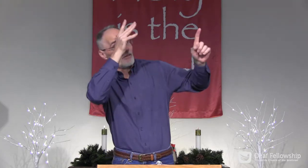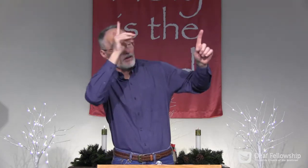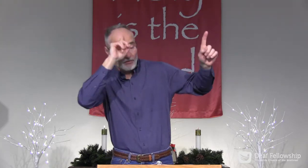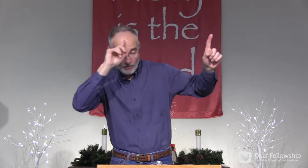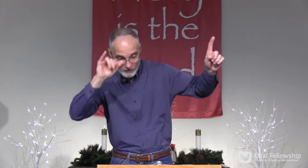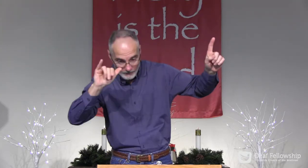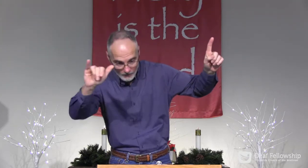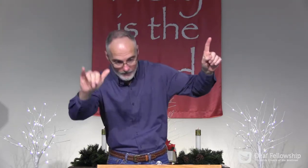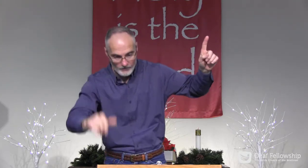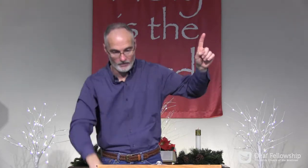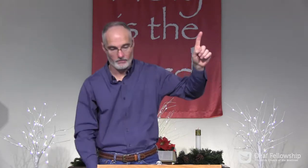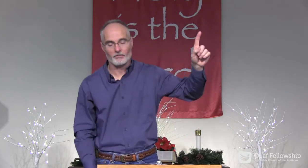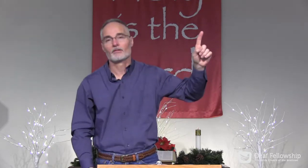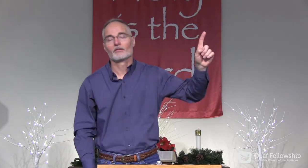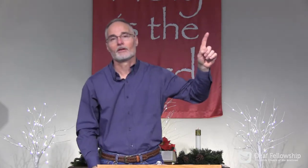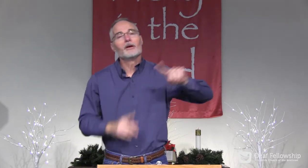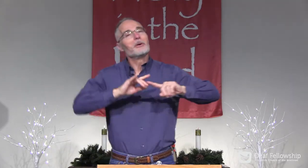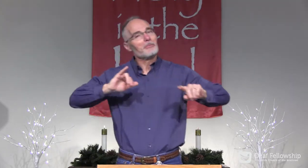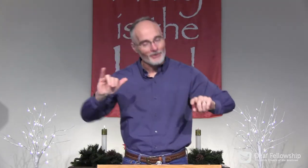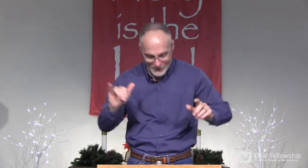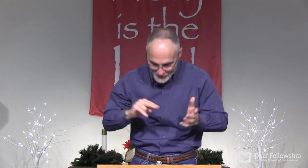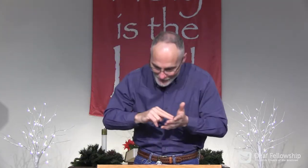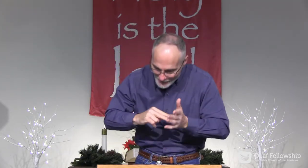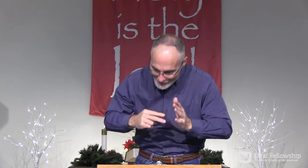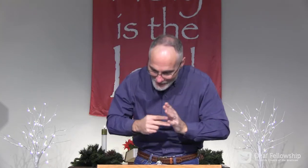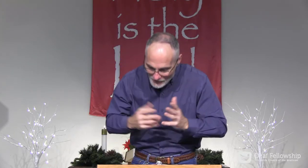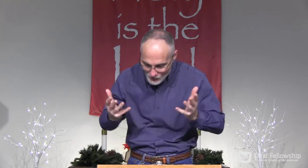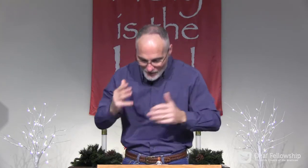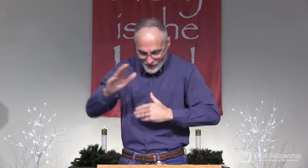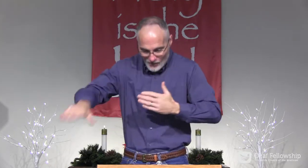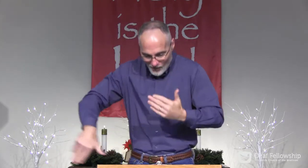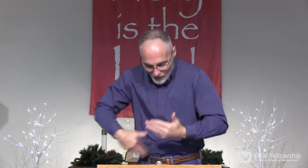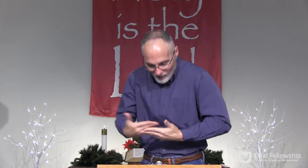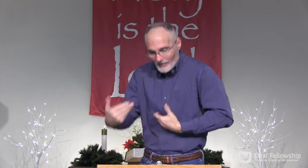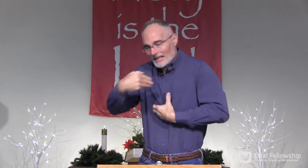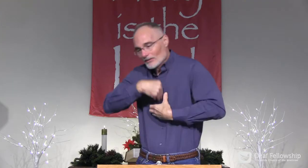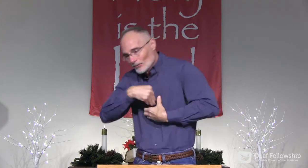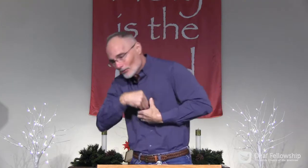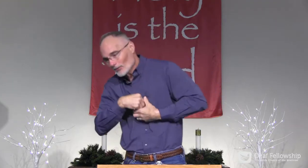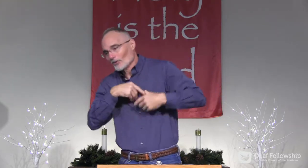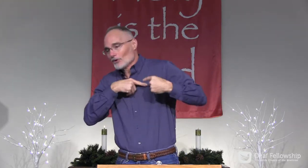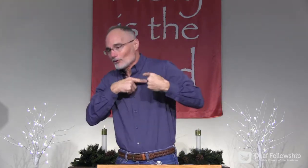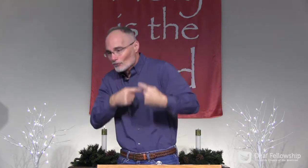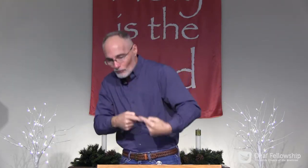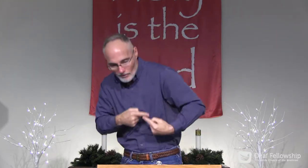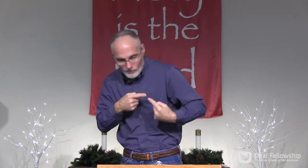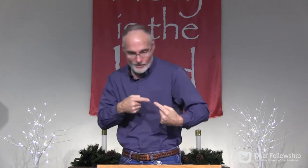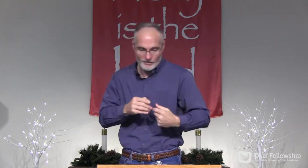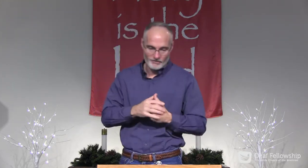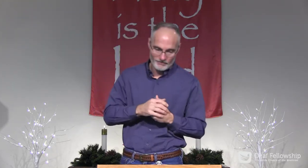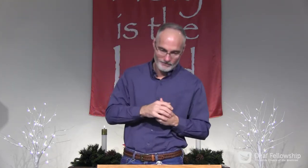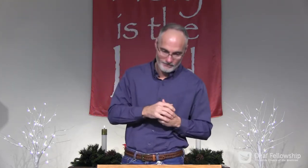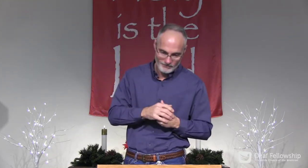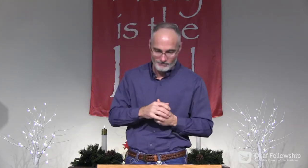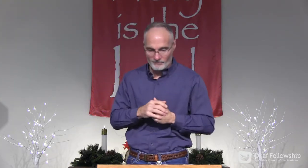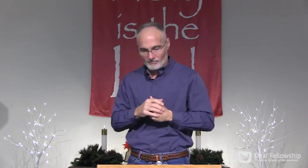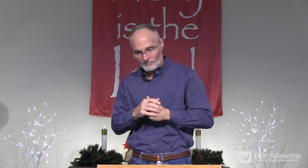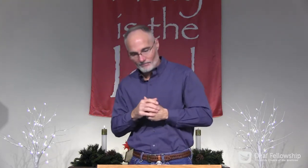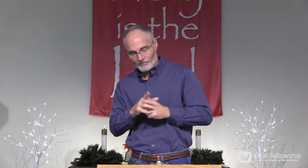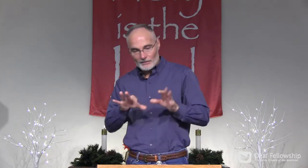which means we belong to the Father forever. But also, it means that all of those internal